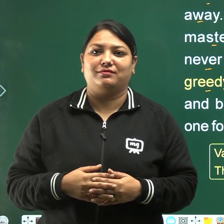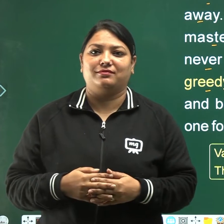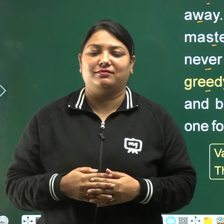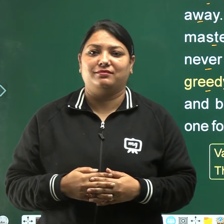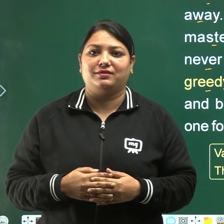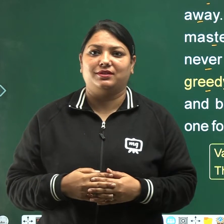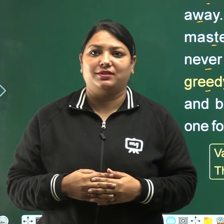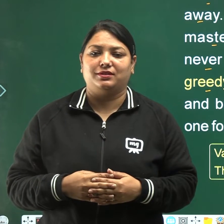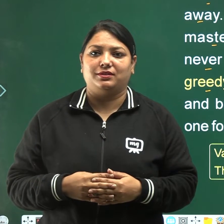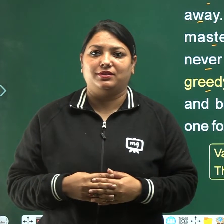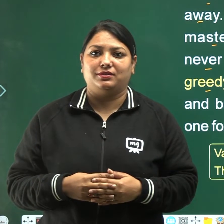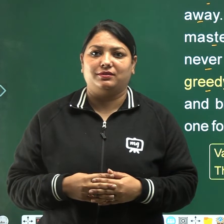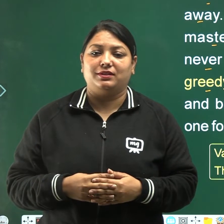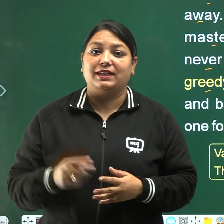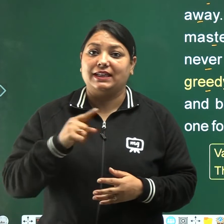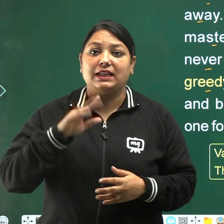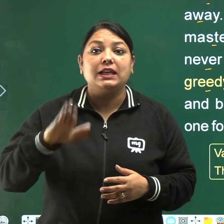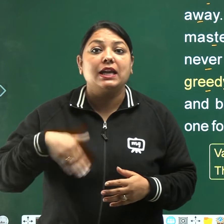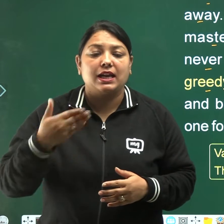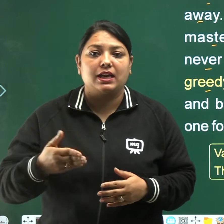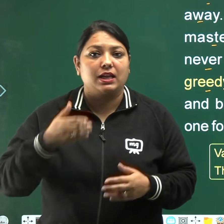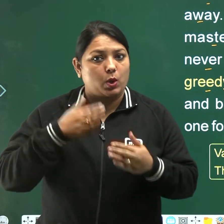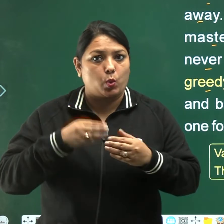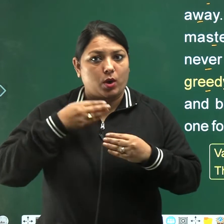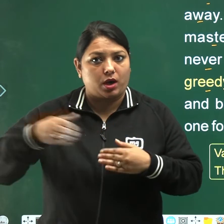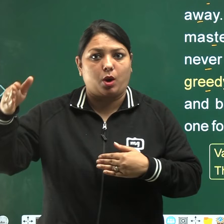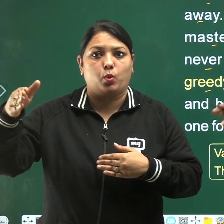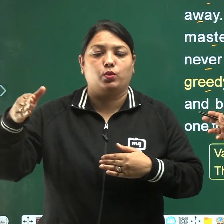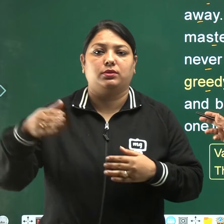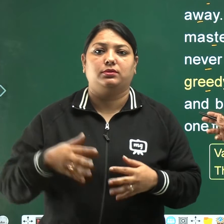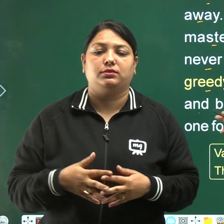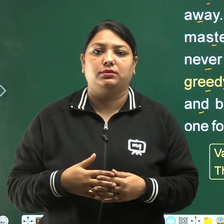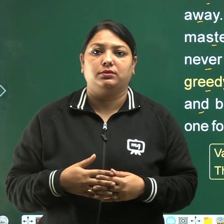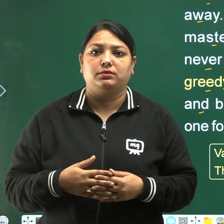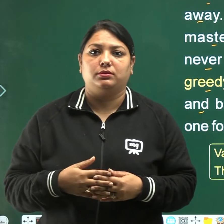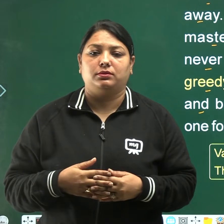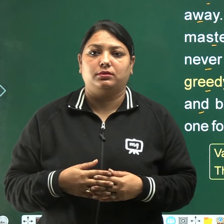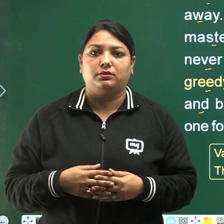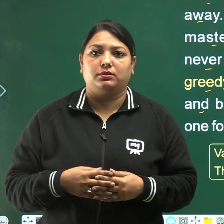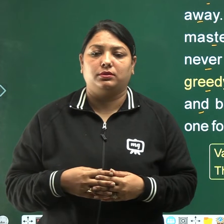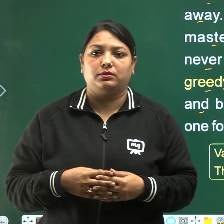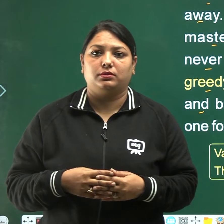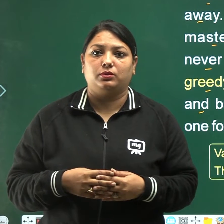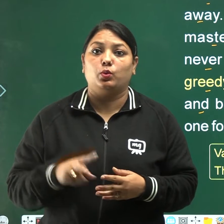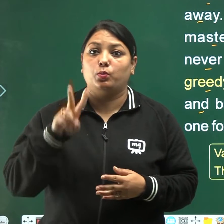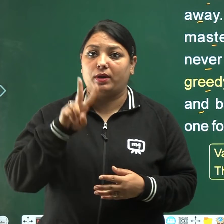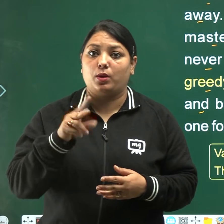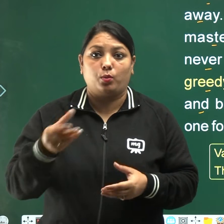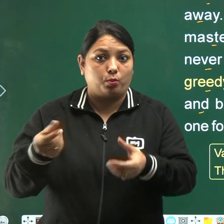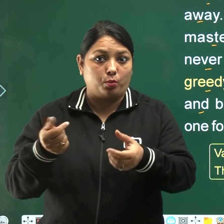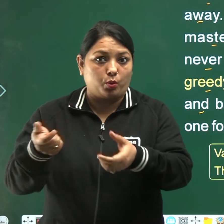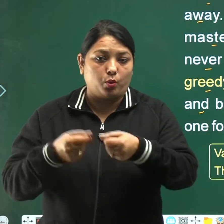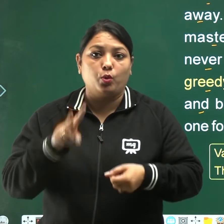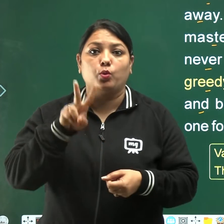He then went out and brought two more mangoes,